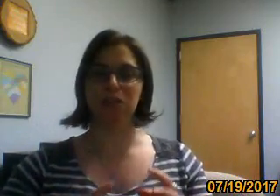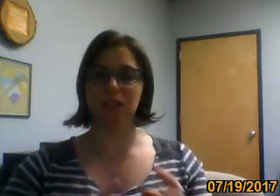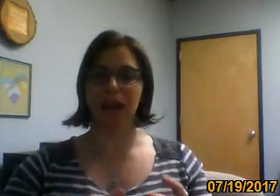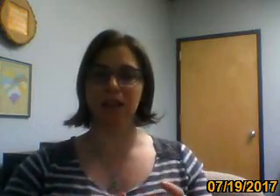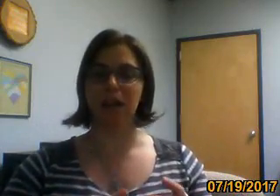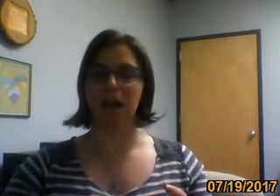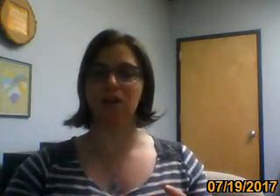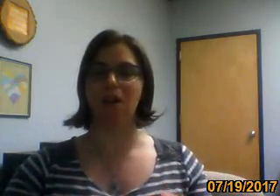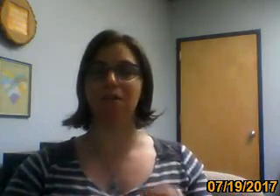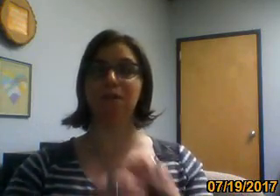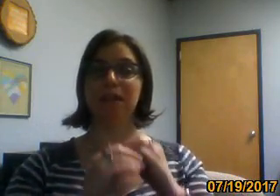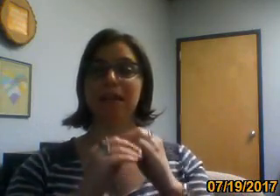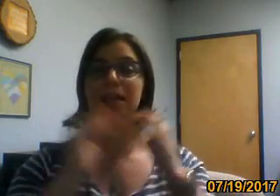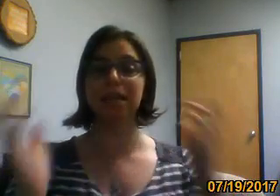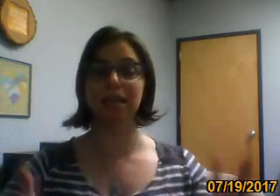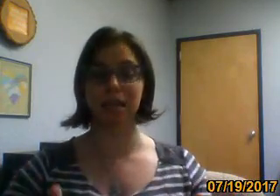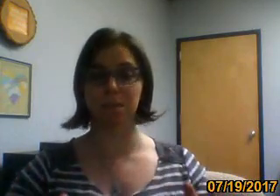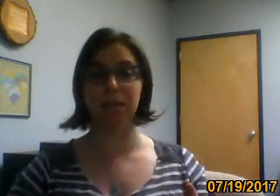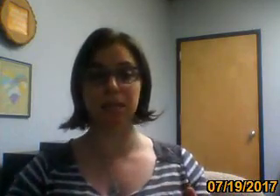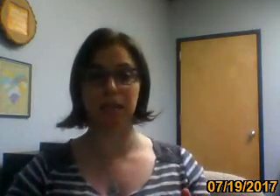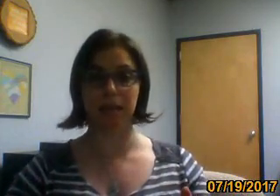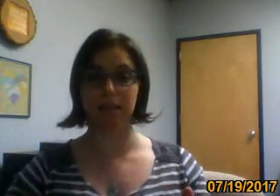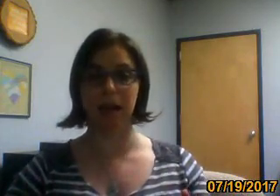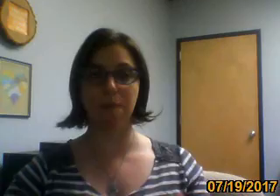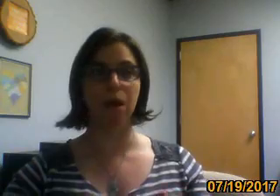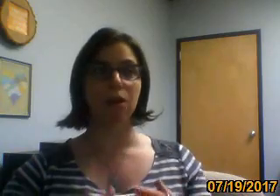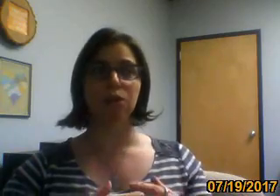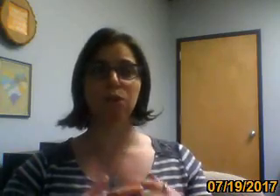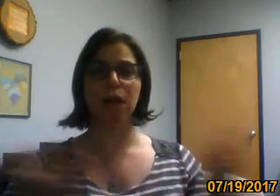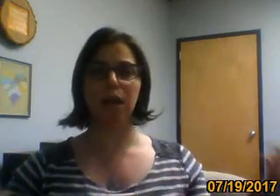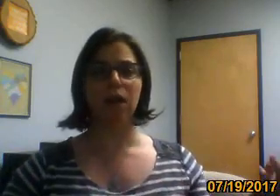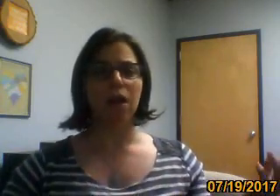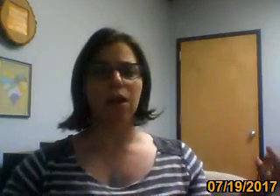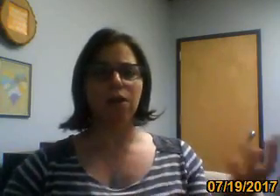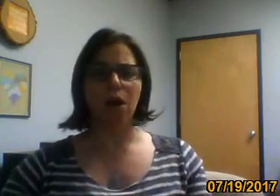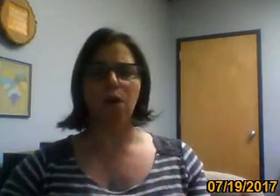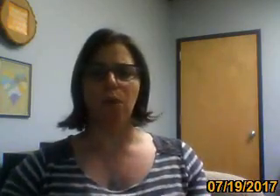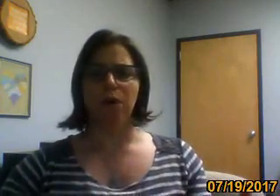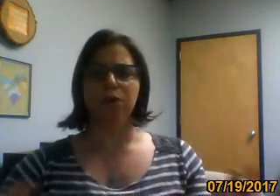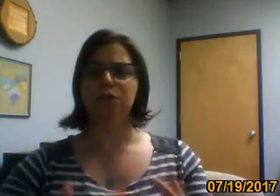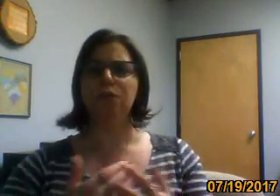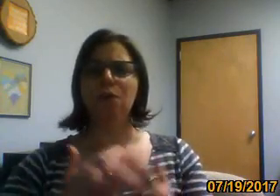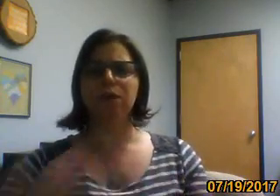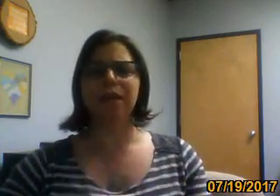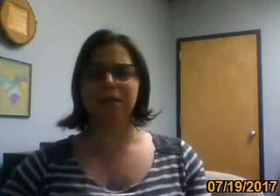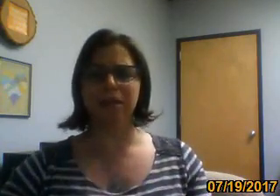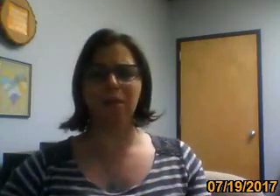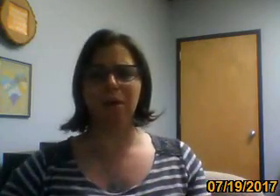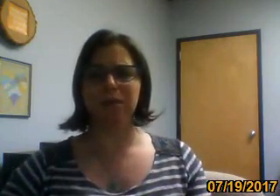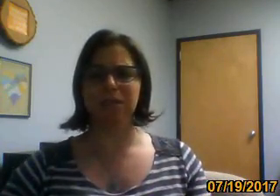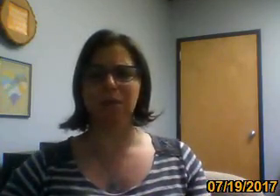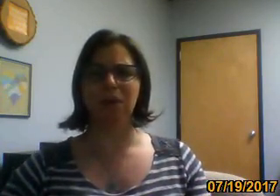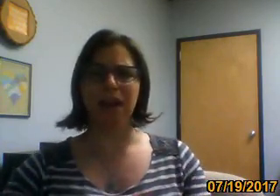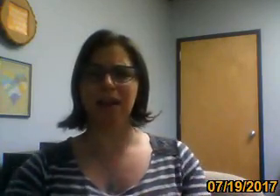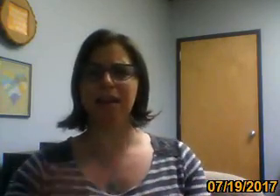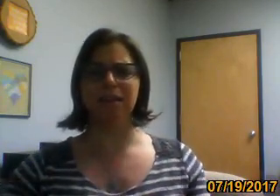especially Catholic iconography in his pieces at that time. So like, no, you don't get to come up to someone and